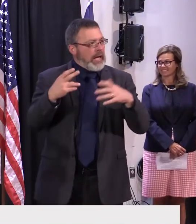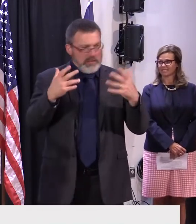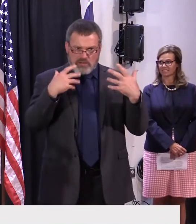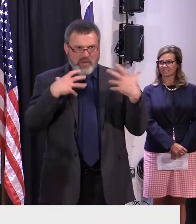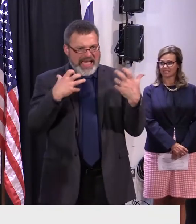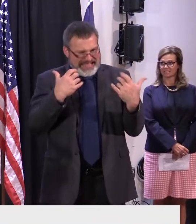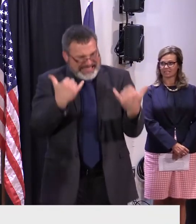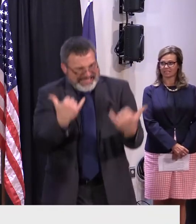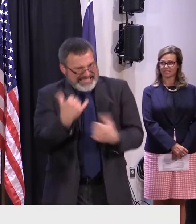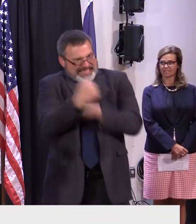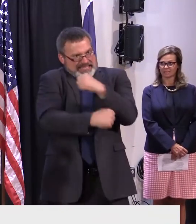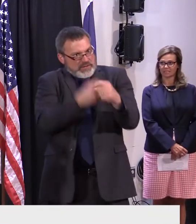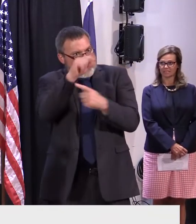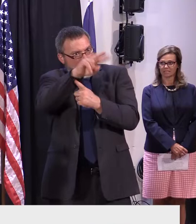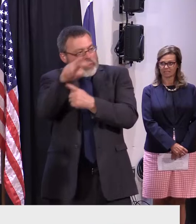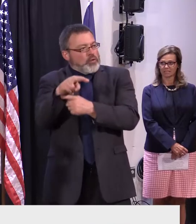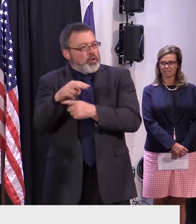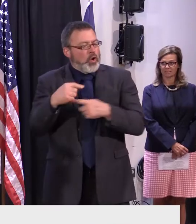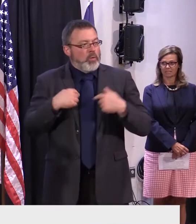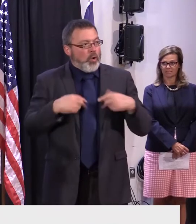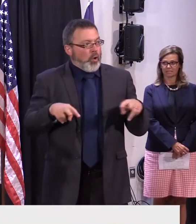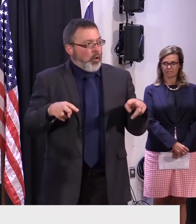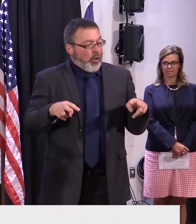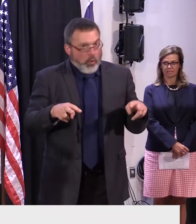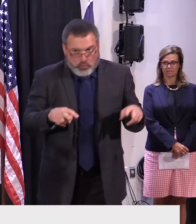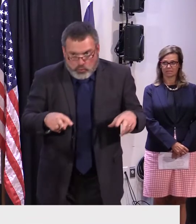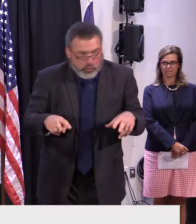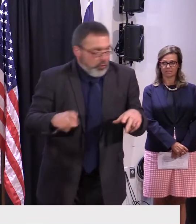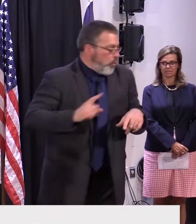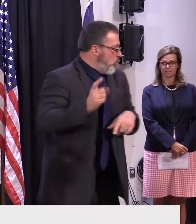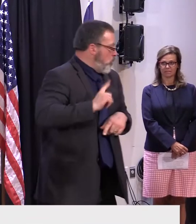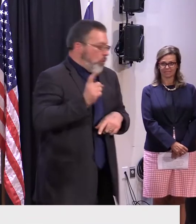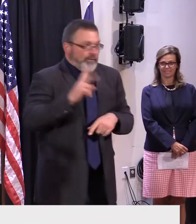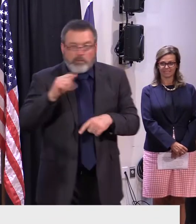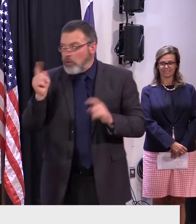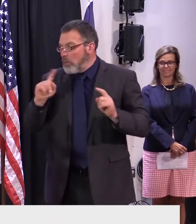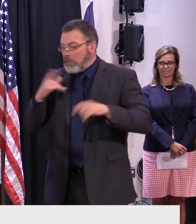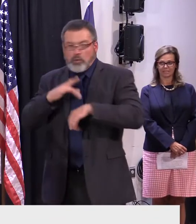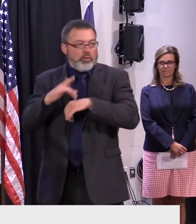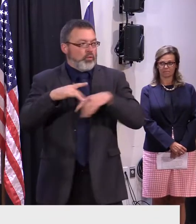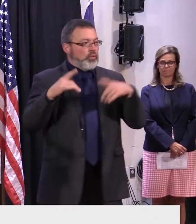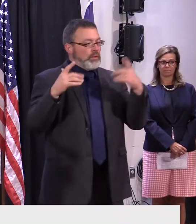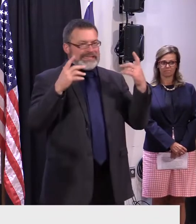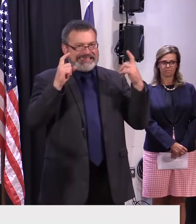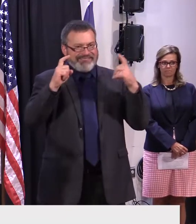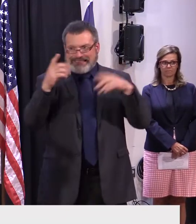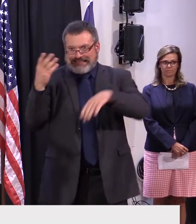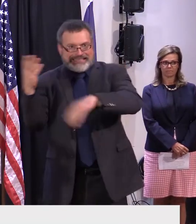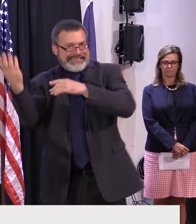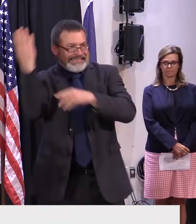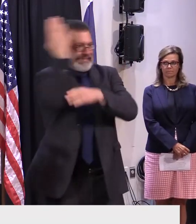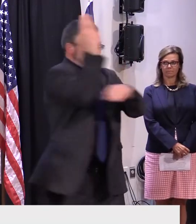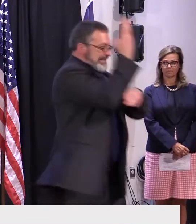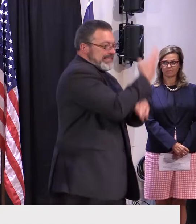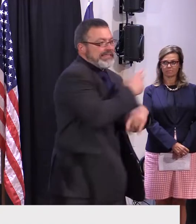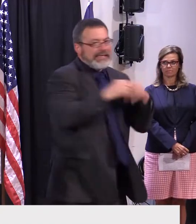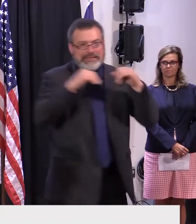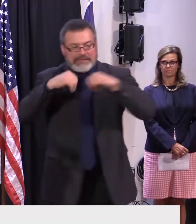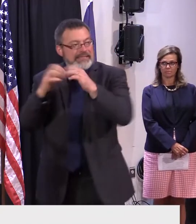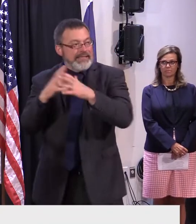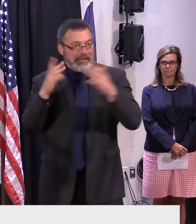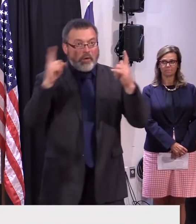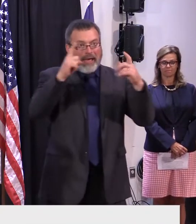we just don't have all the space that can accommodate some of them. So we are going to have to look at different strategies in order to